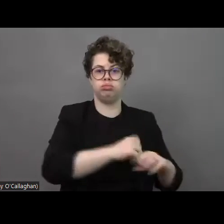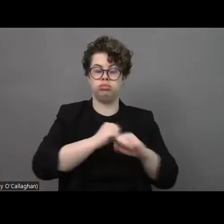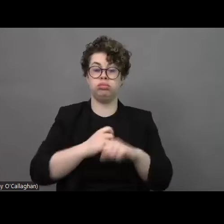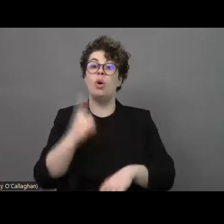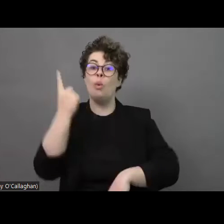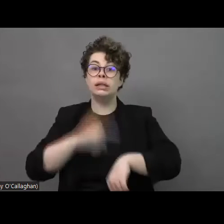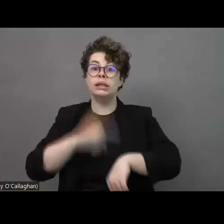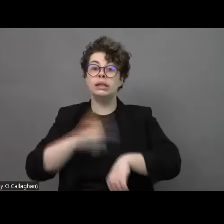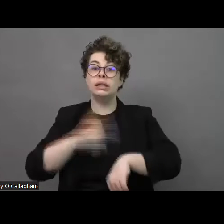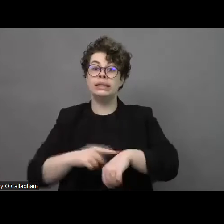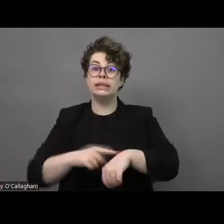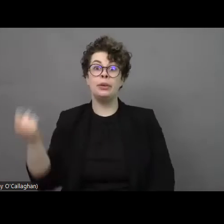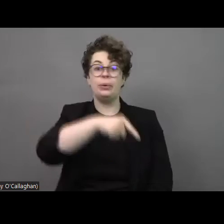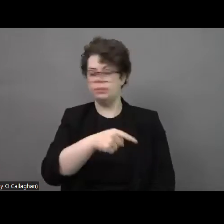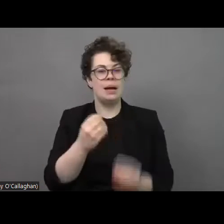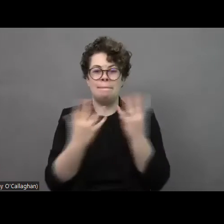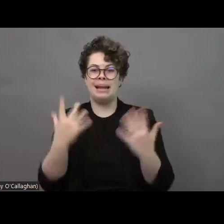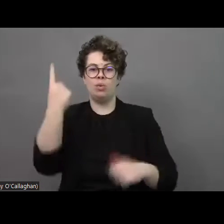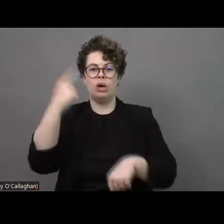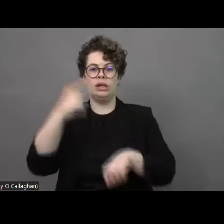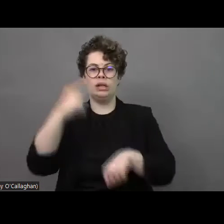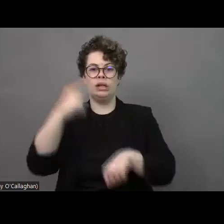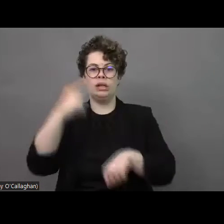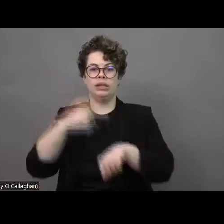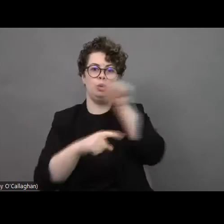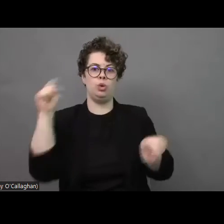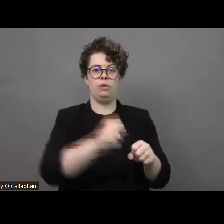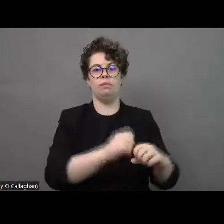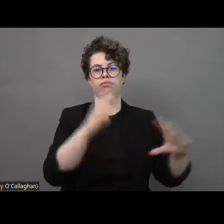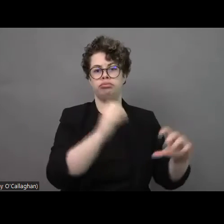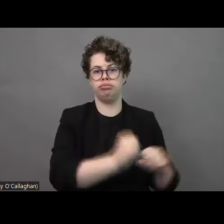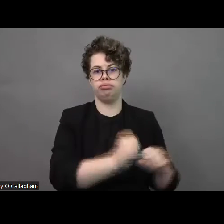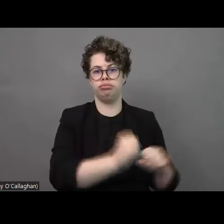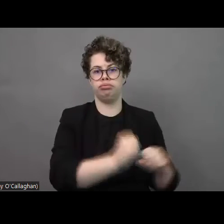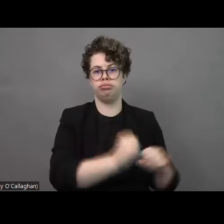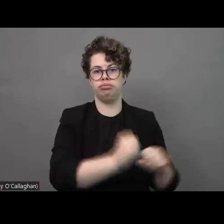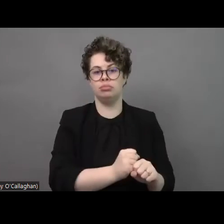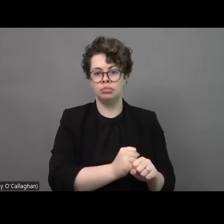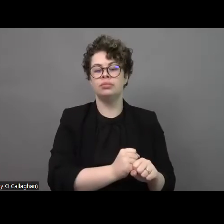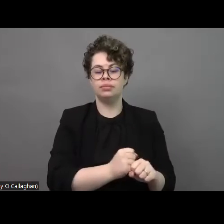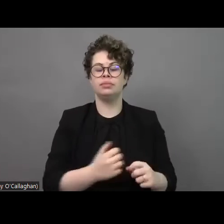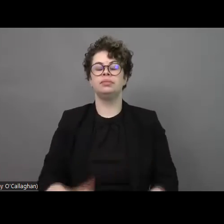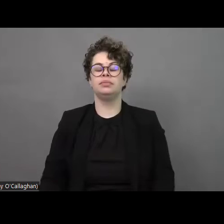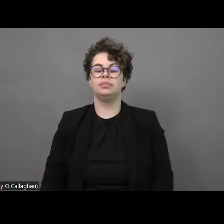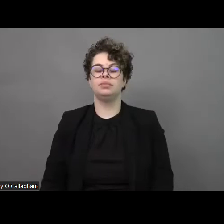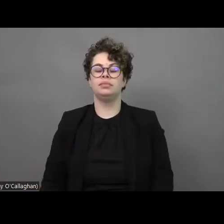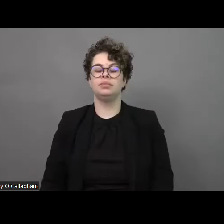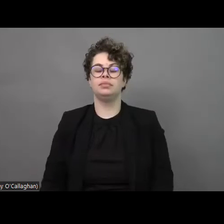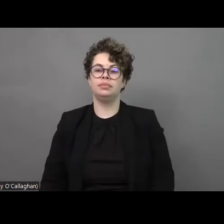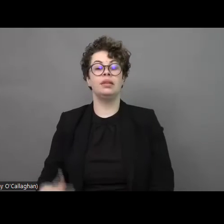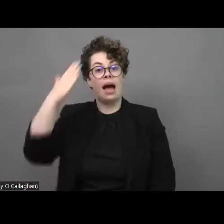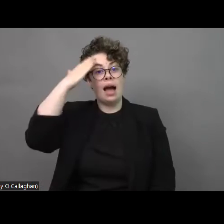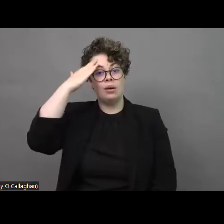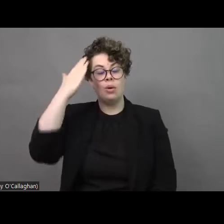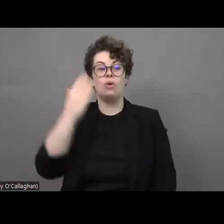And the calamity is that I'm here in the wheelchair in front of you. And, for instance, the